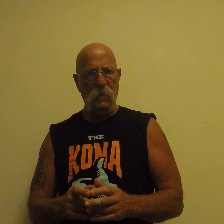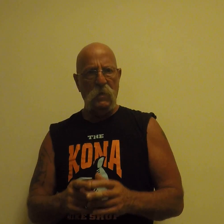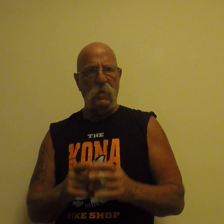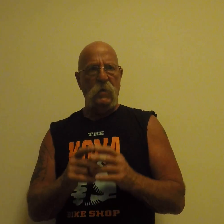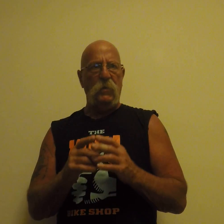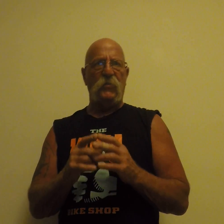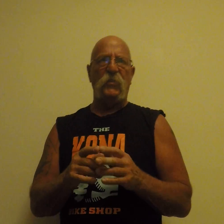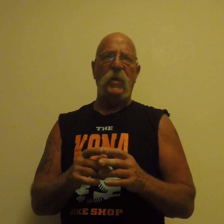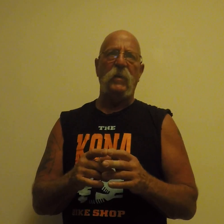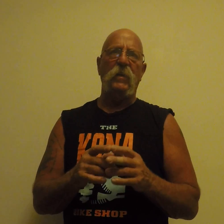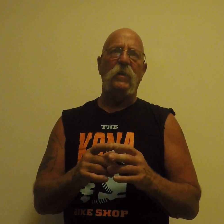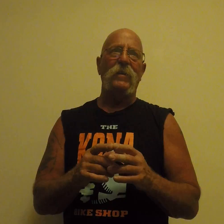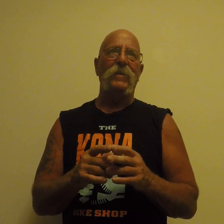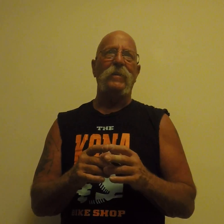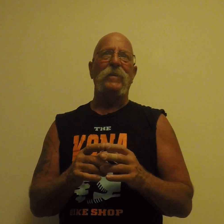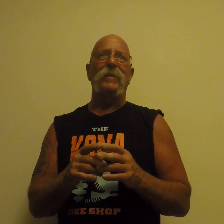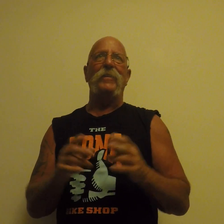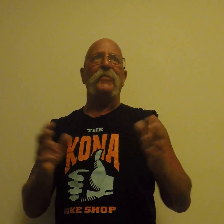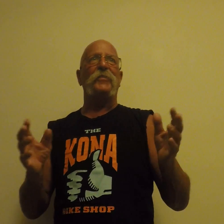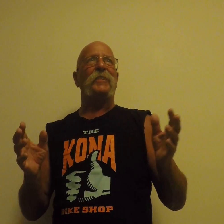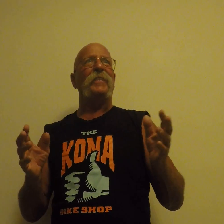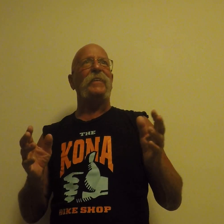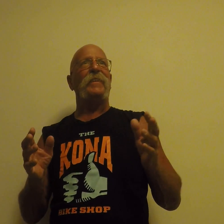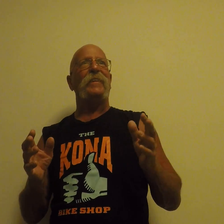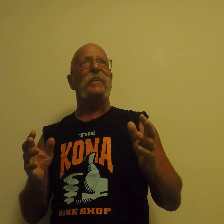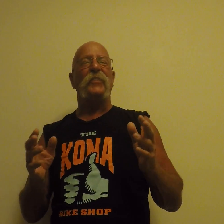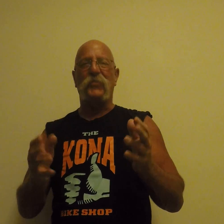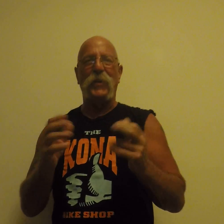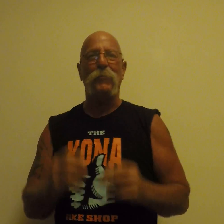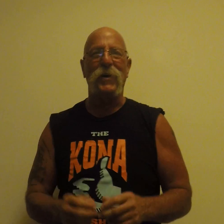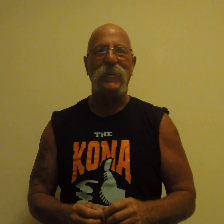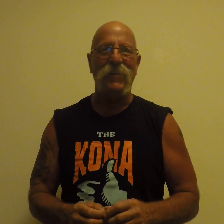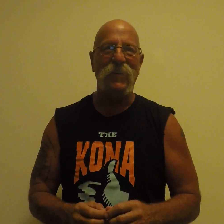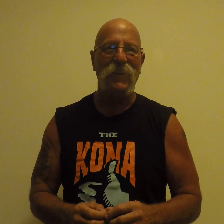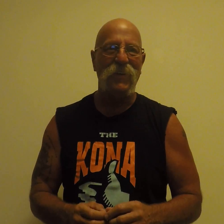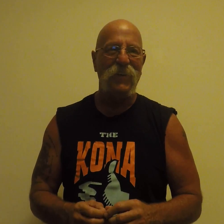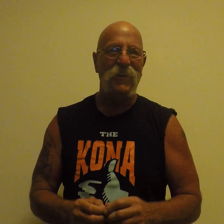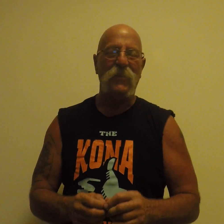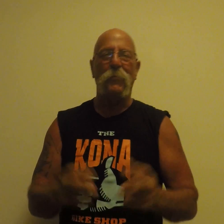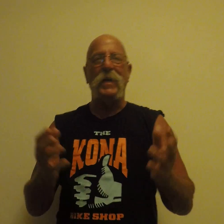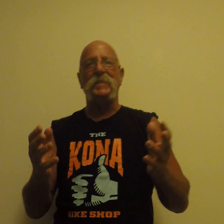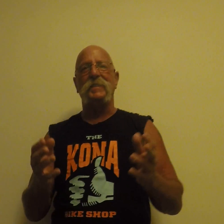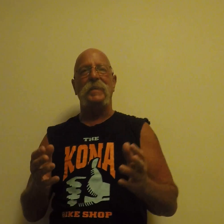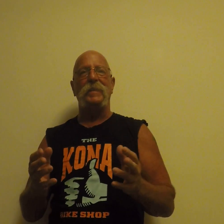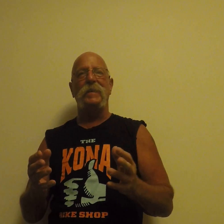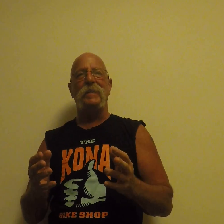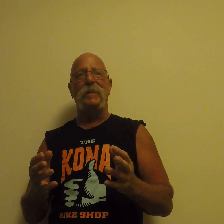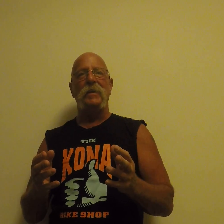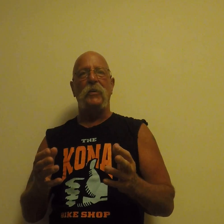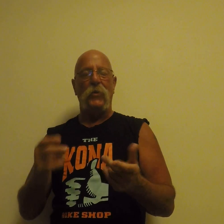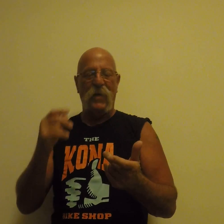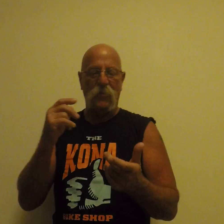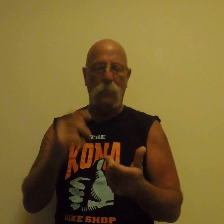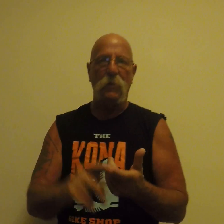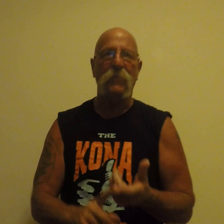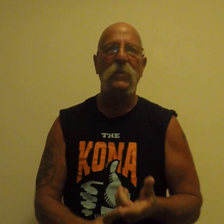The state is the state of mind. The mindset. You have to believe it.